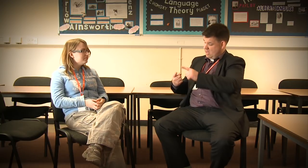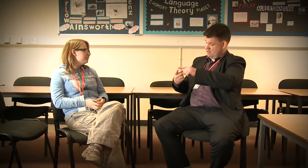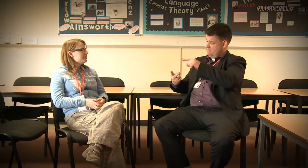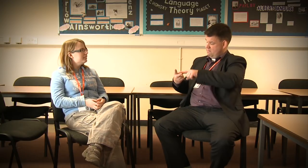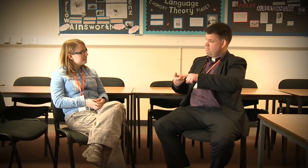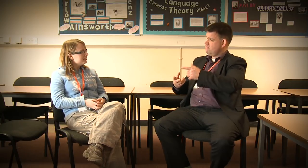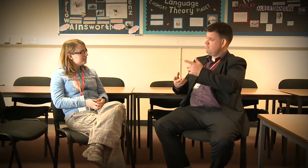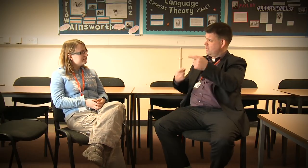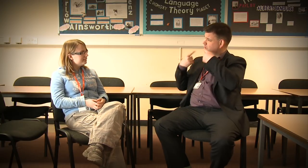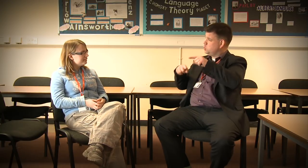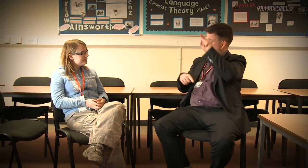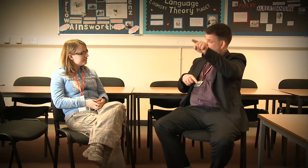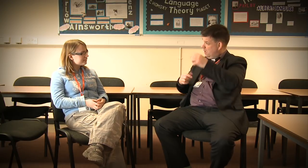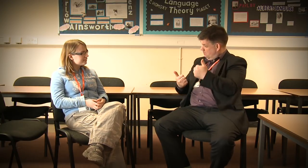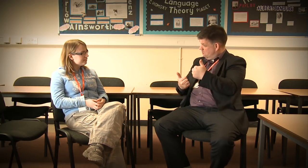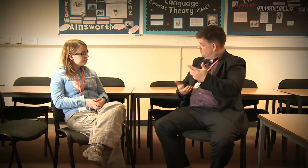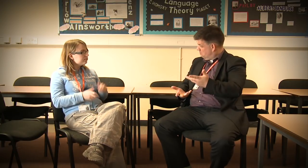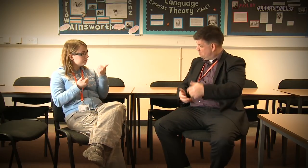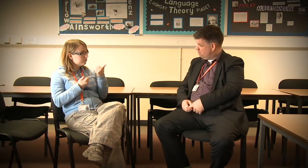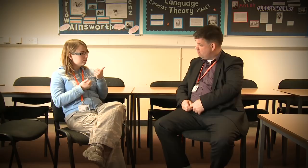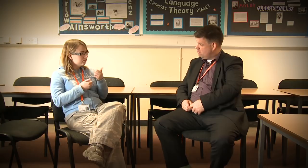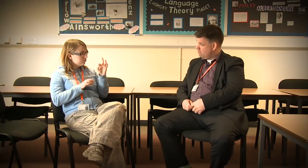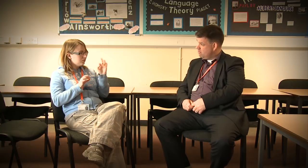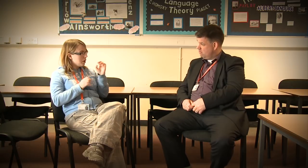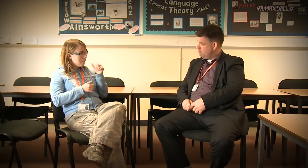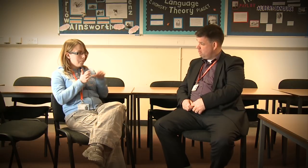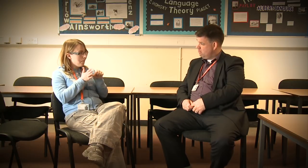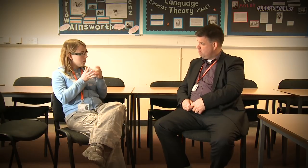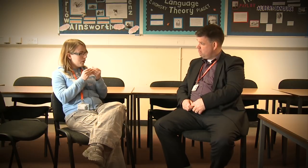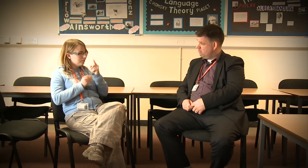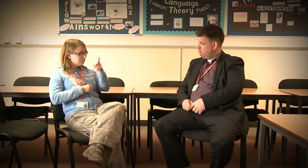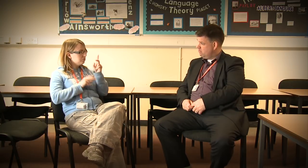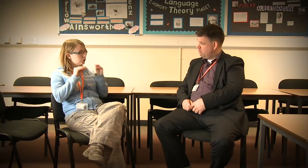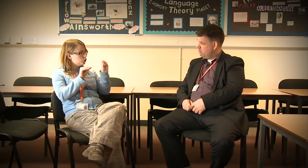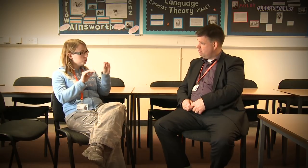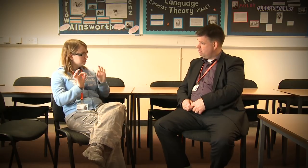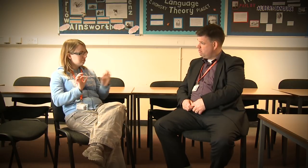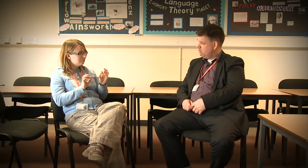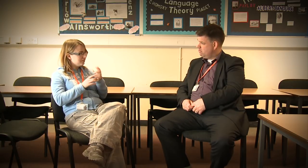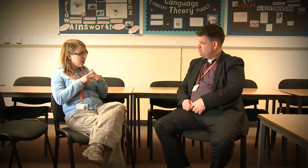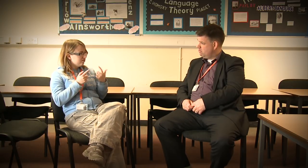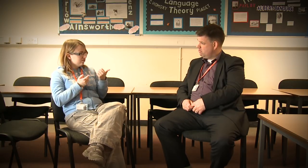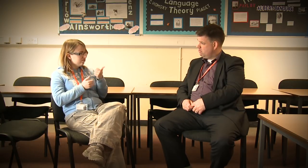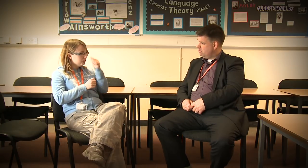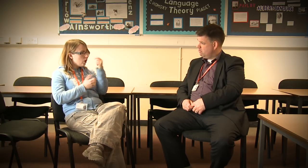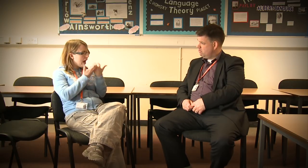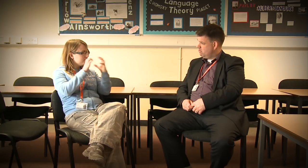What about your tutors? There's been no problem there. They've had a bit of experience communicating with deaf people before.